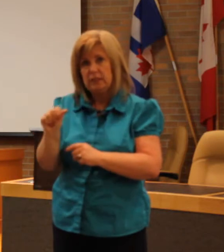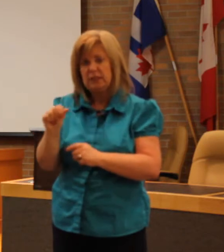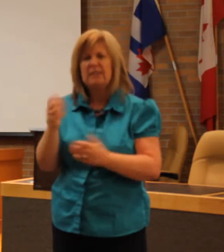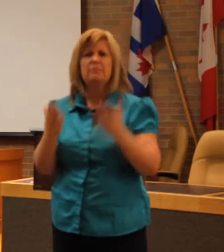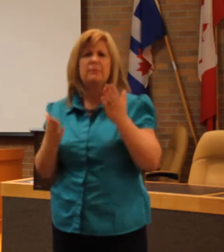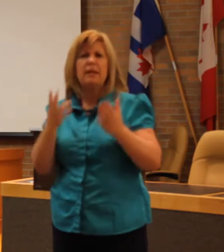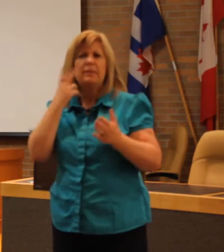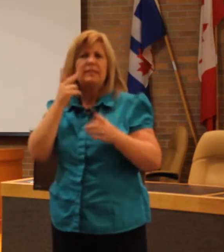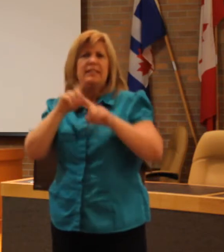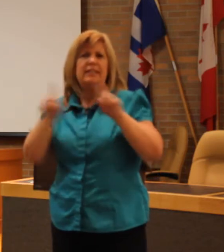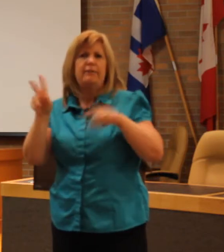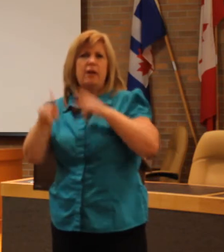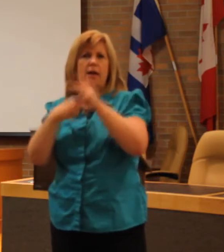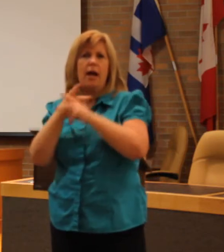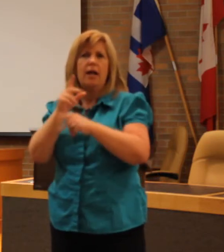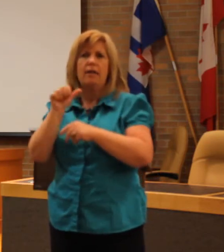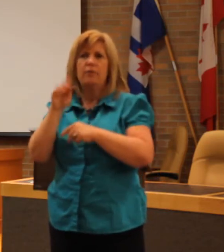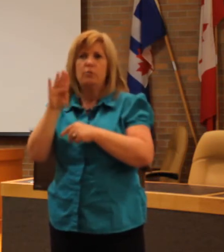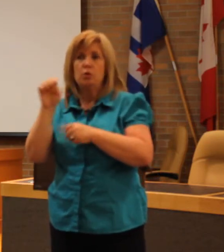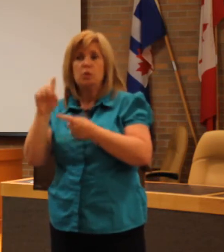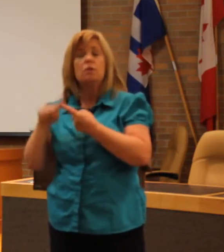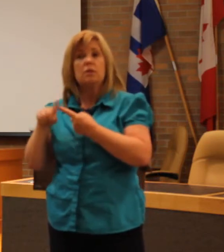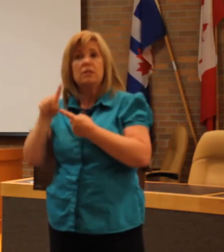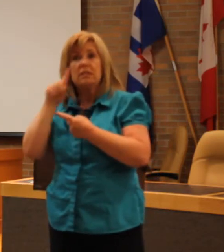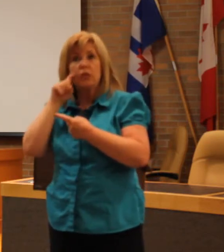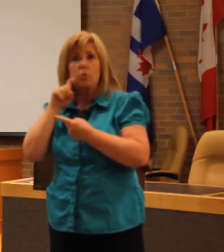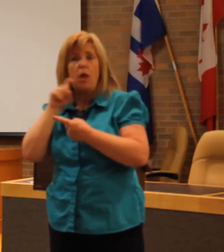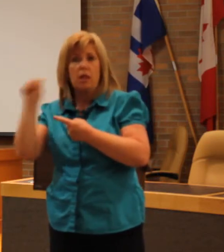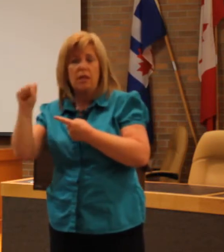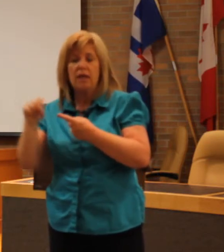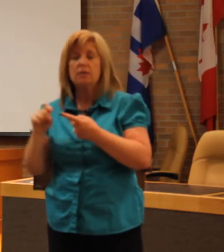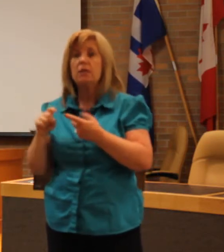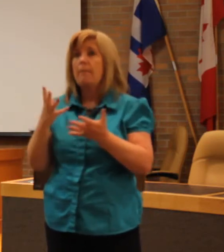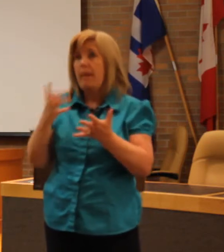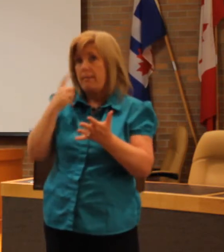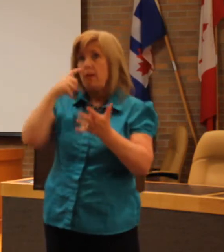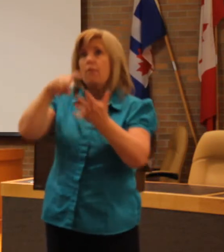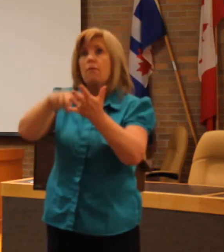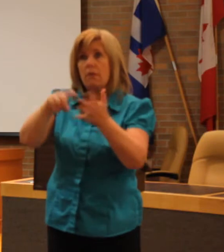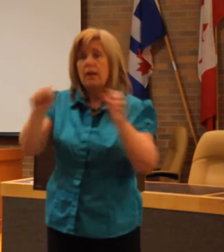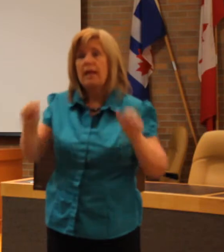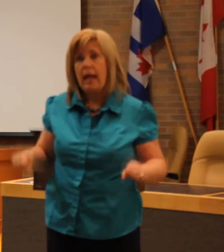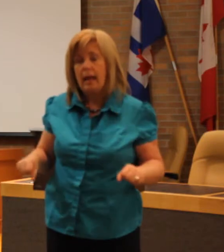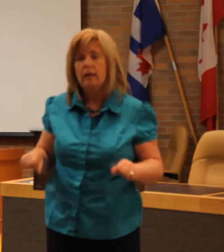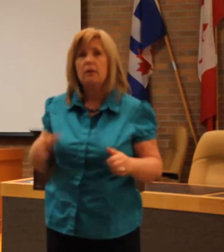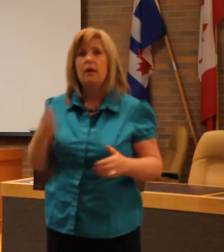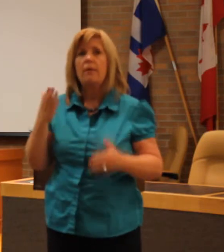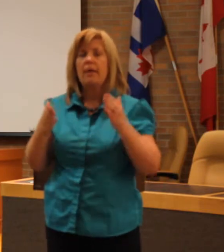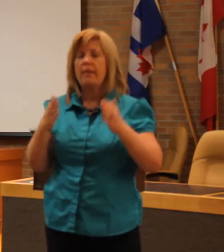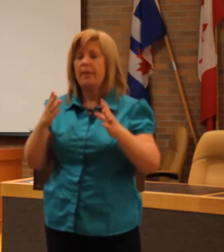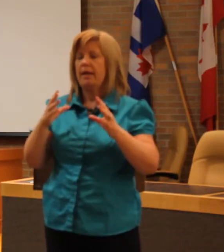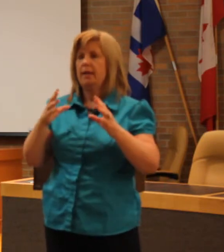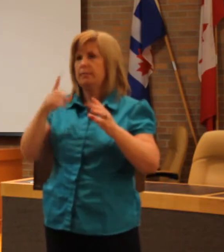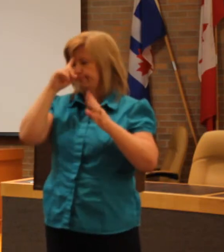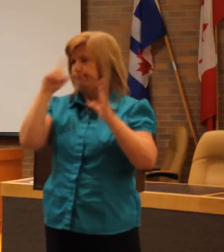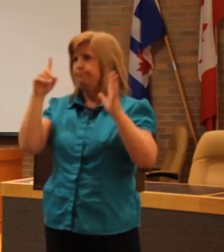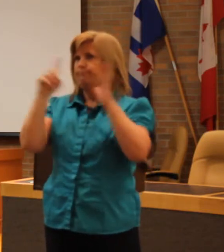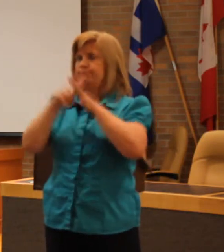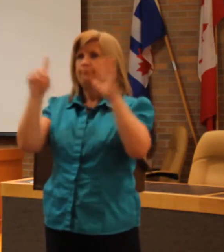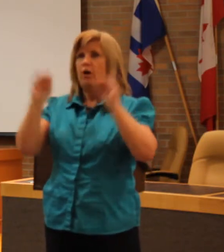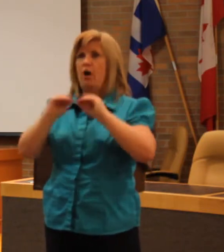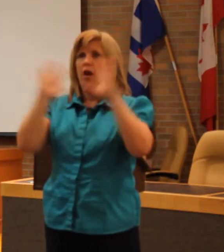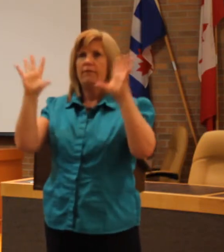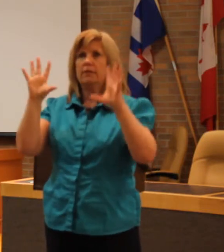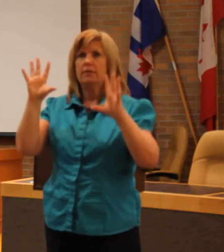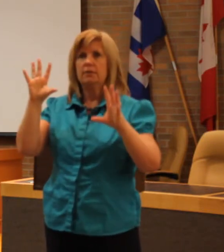different types of abuse, including sexual abuse, and they may be visible. It may be things that readily come to your mind when you think